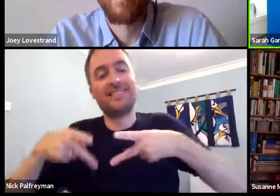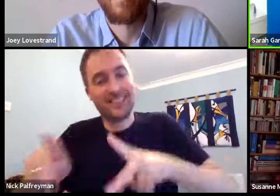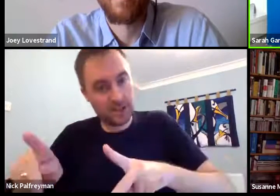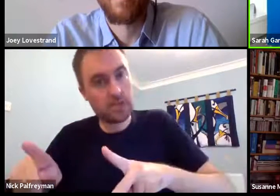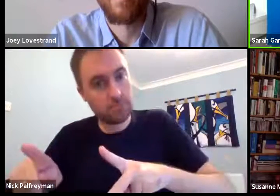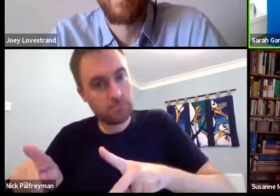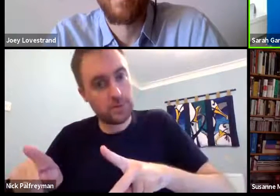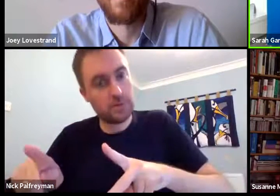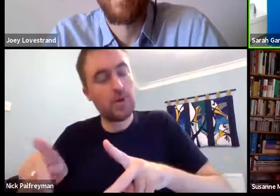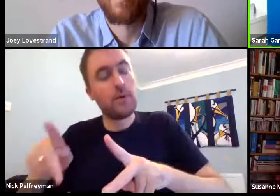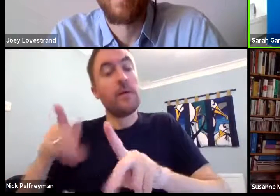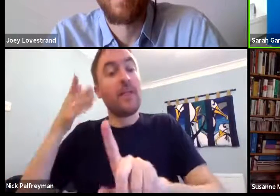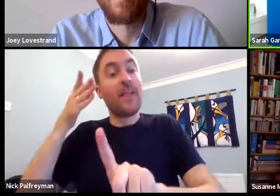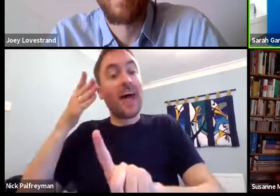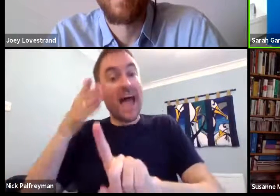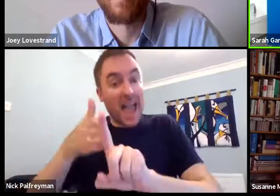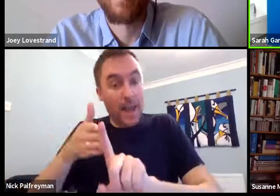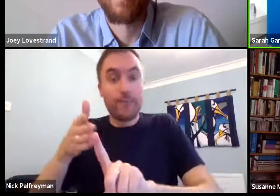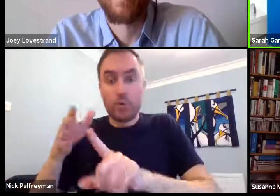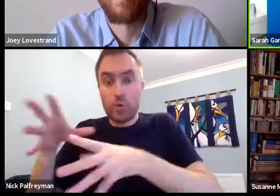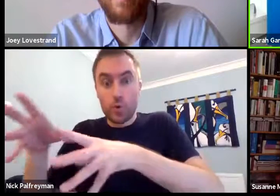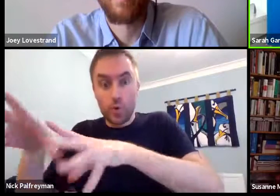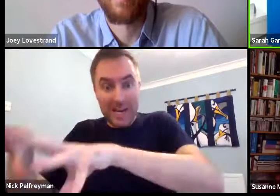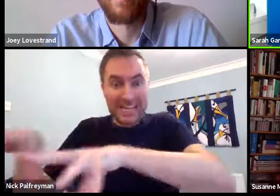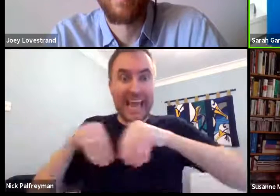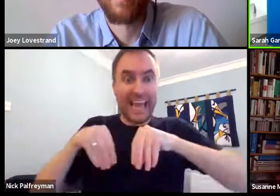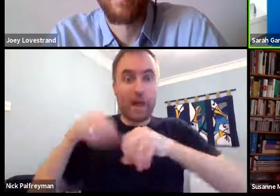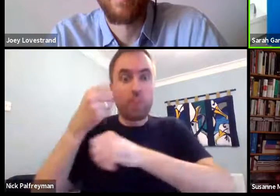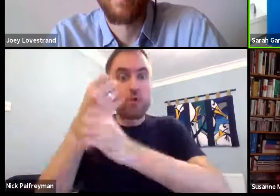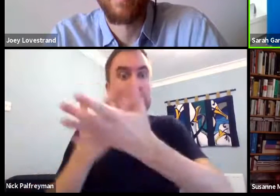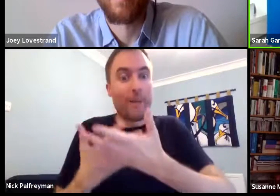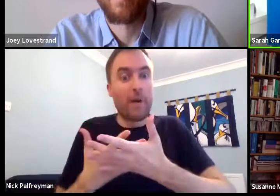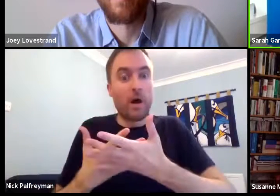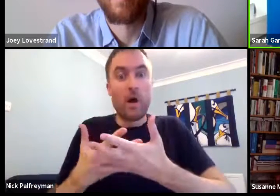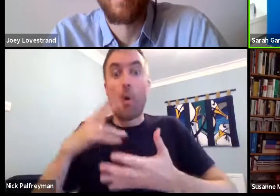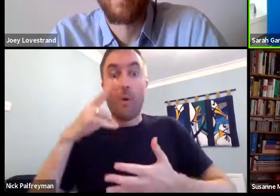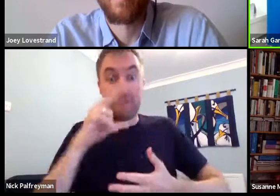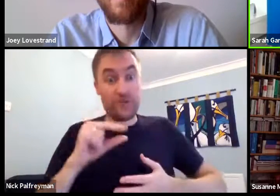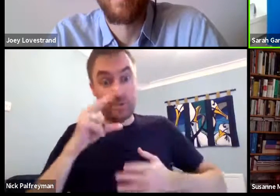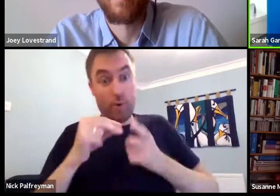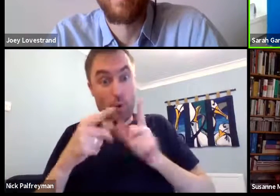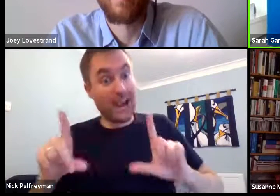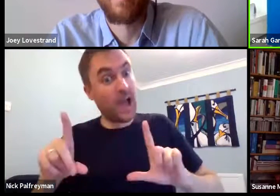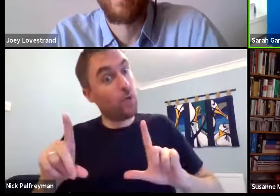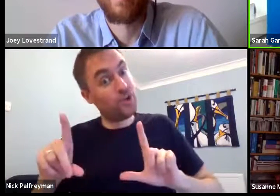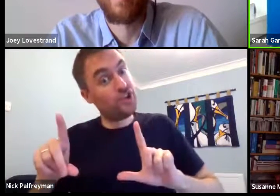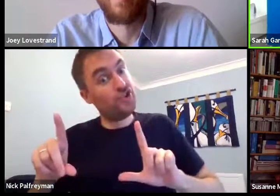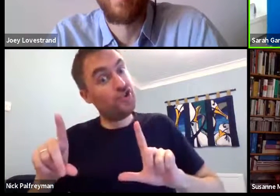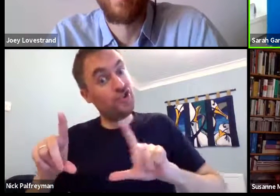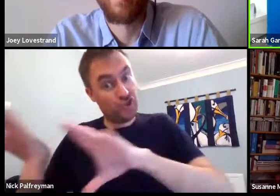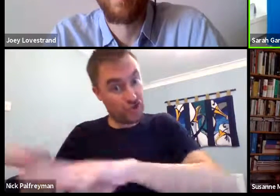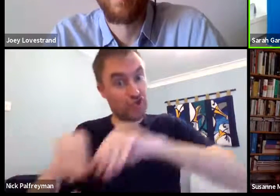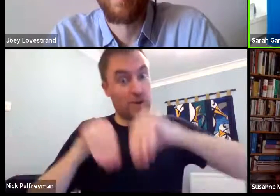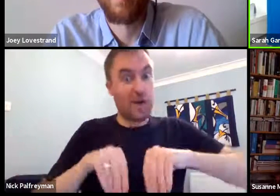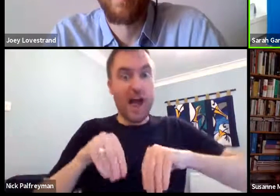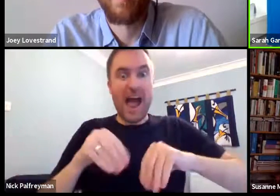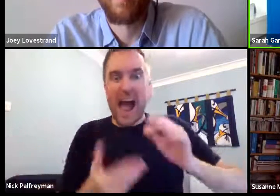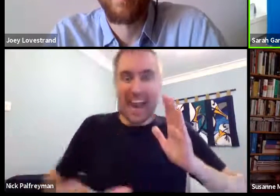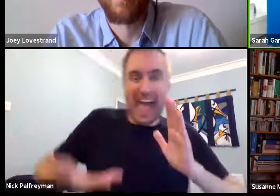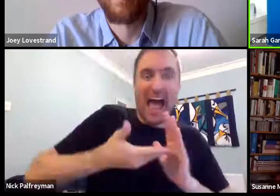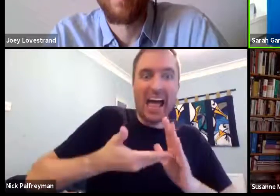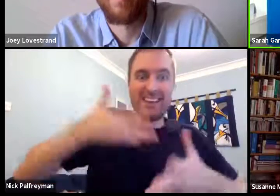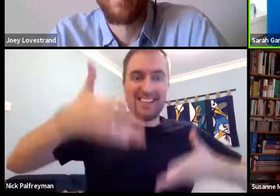not a sign language. It's a sign system. So, with the aim of taking the grammar of the spoken